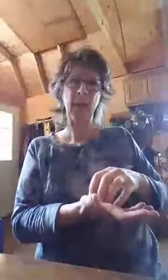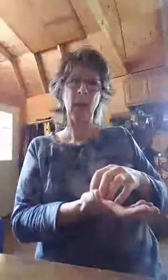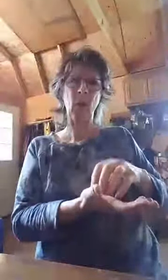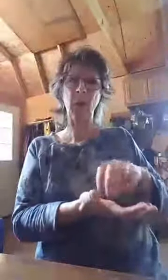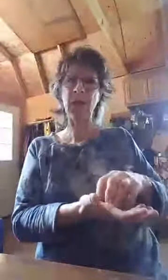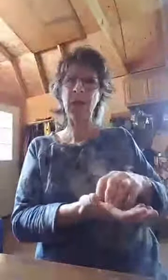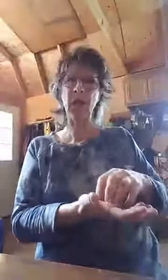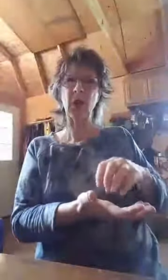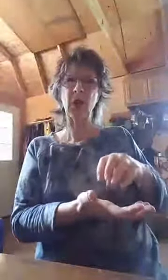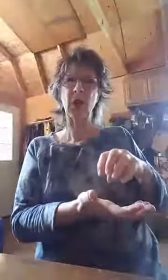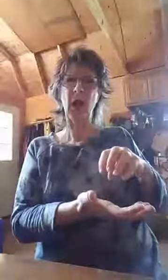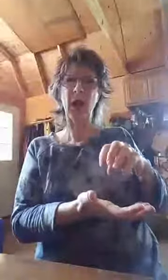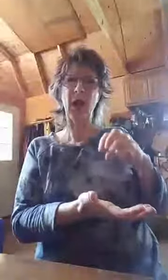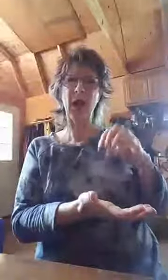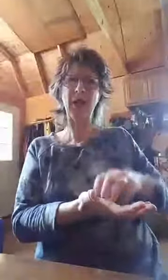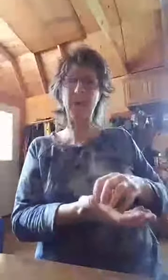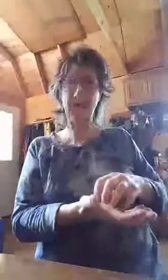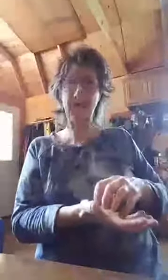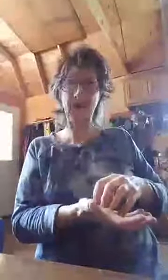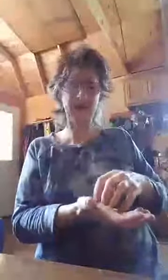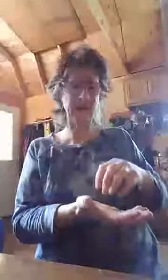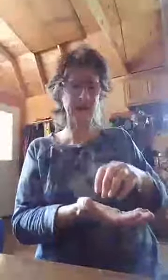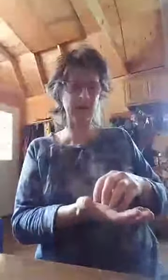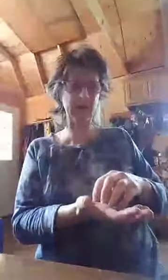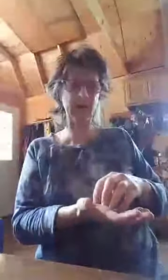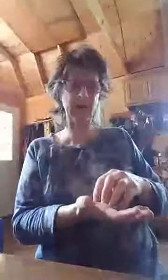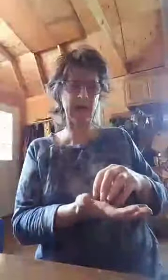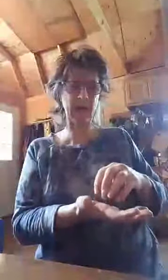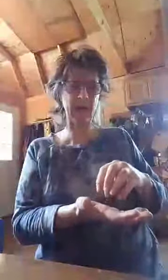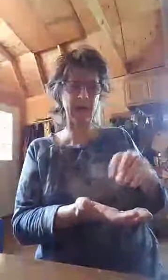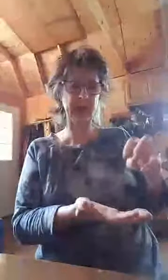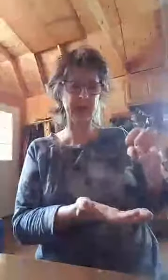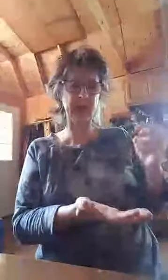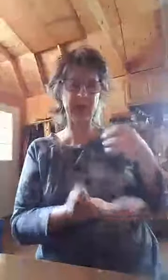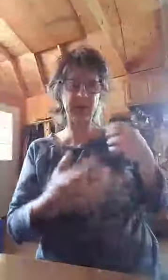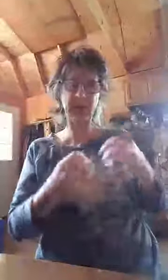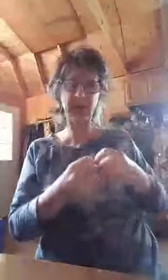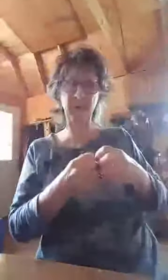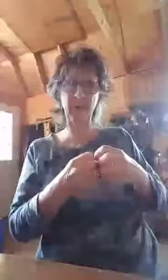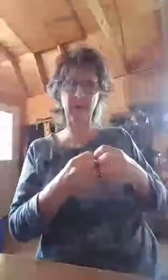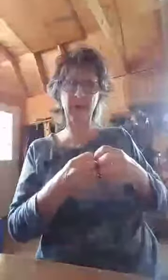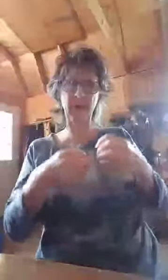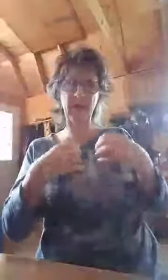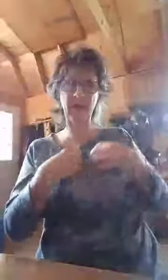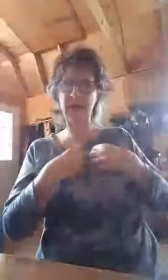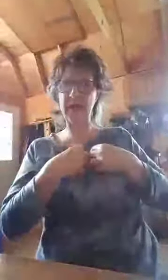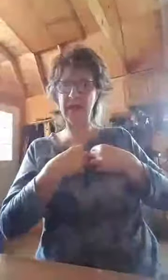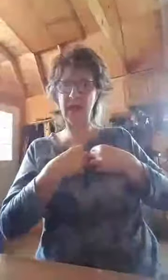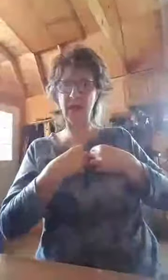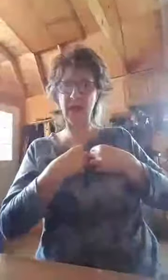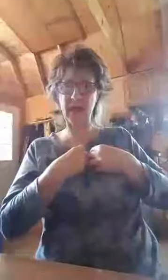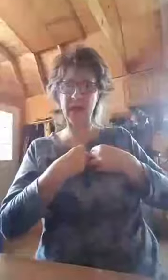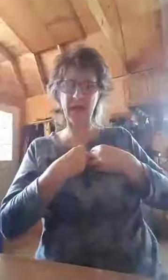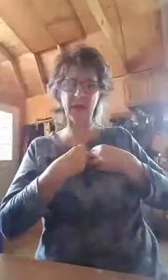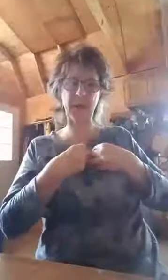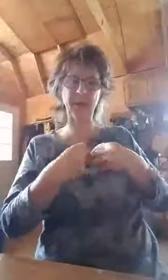we, I have been confessing and believing that everything, because I'm taking communion, I'm receiving the DNA of God inside of me